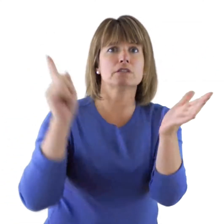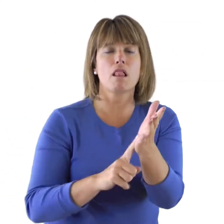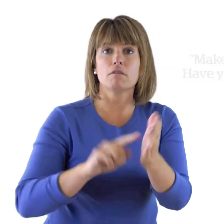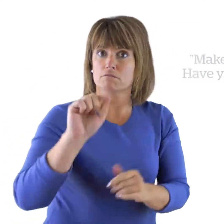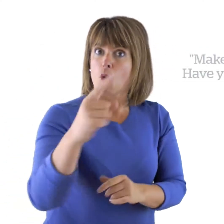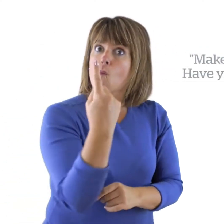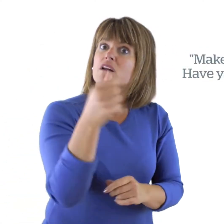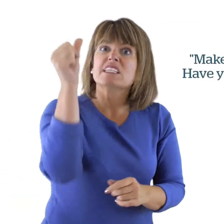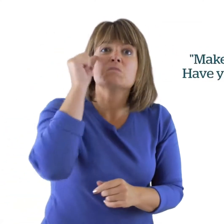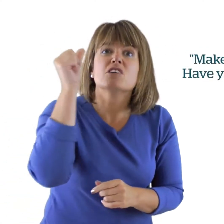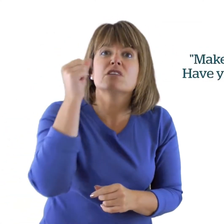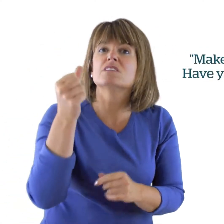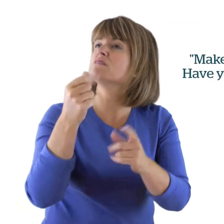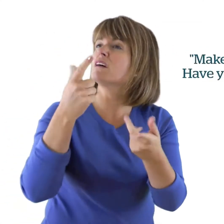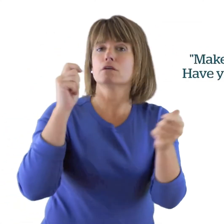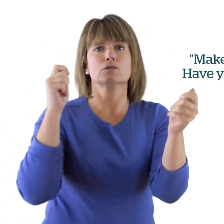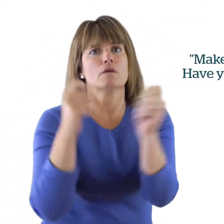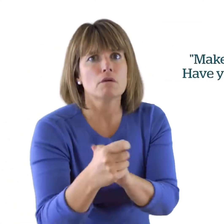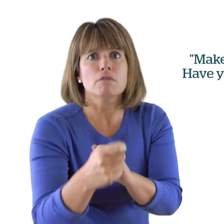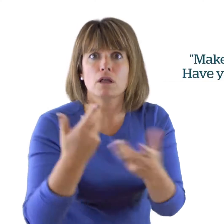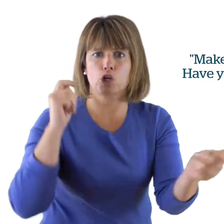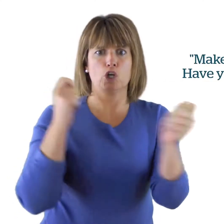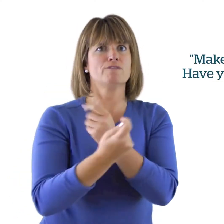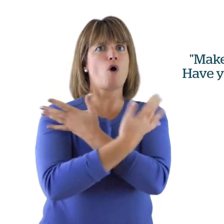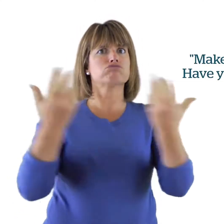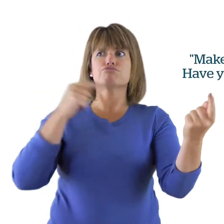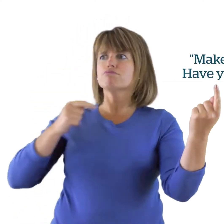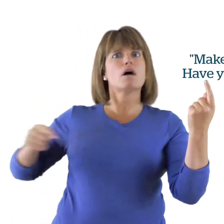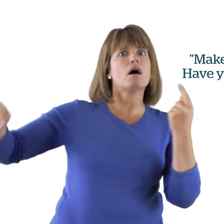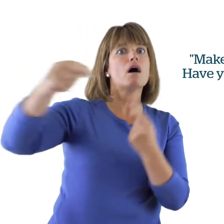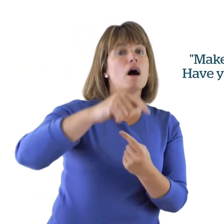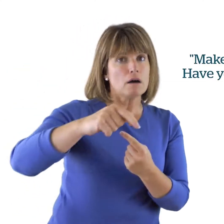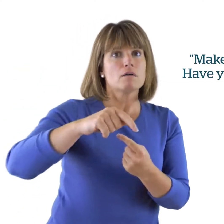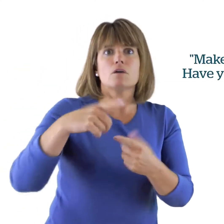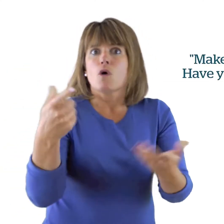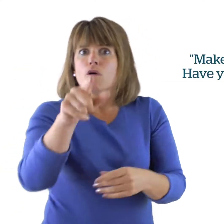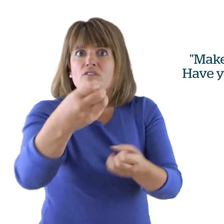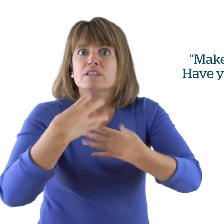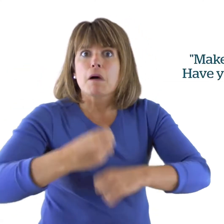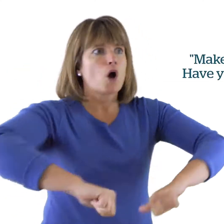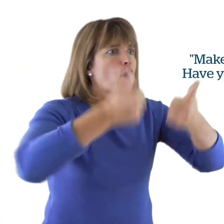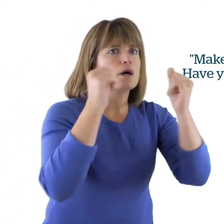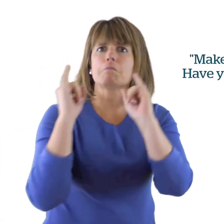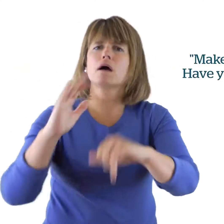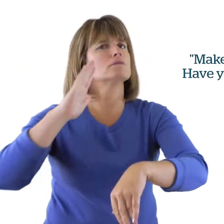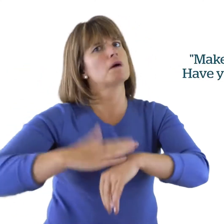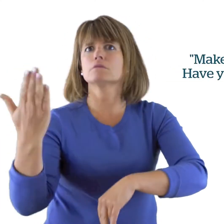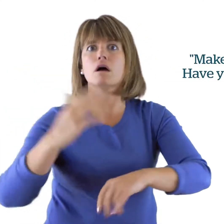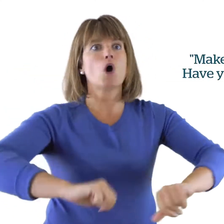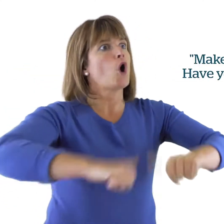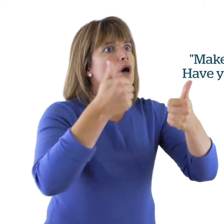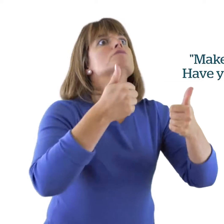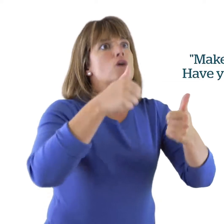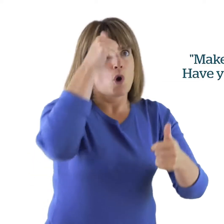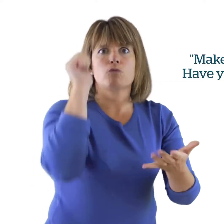and just one experience or response can make a positive difference to the lives of many. So, whether your feedback is positive